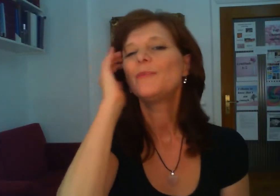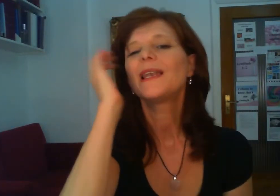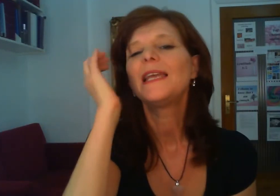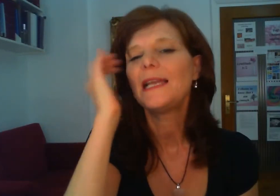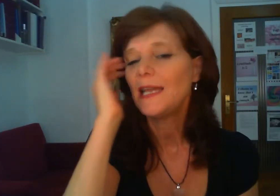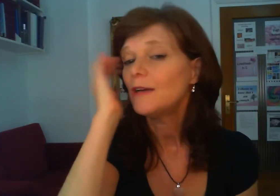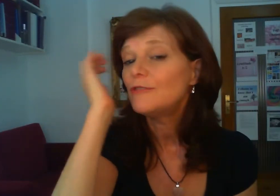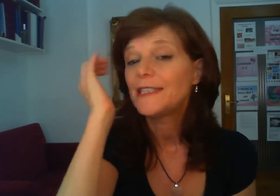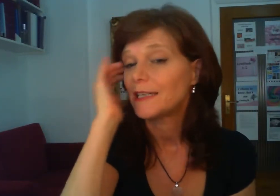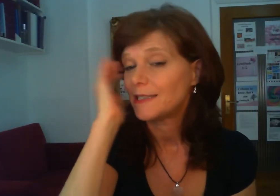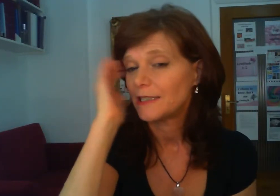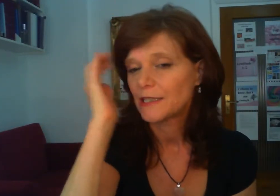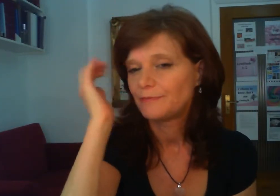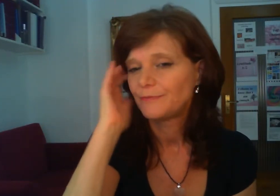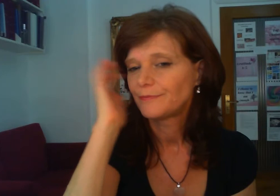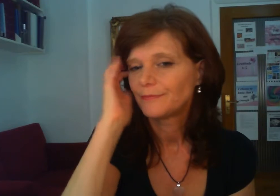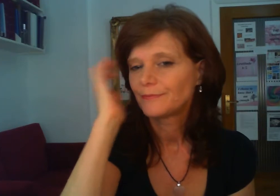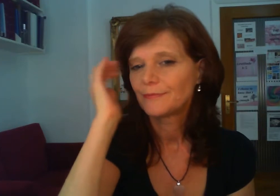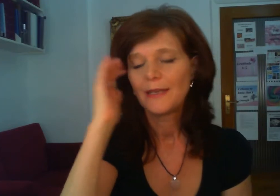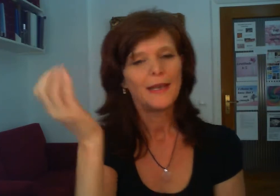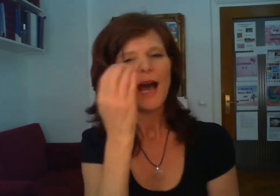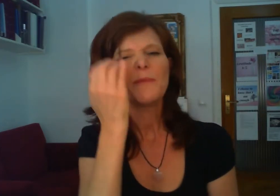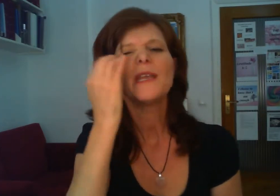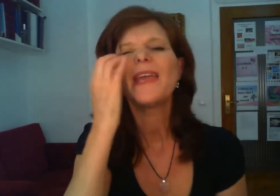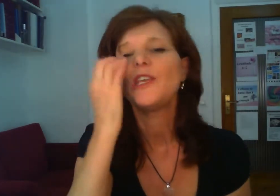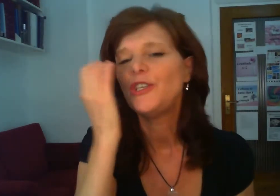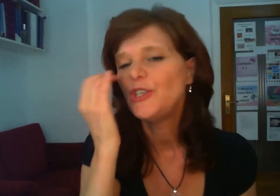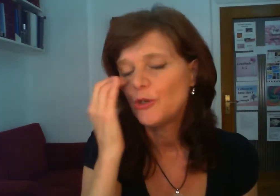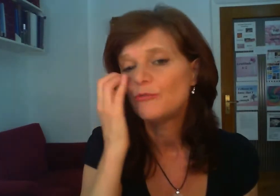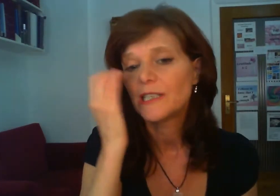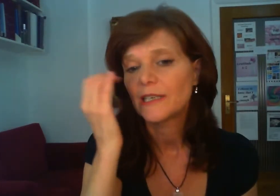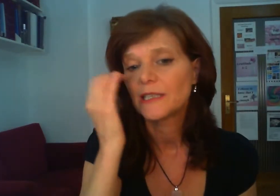completely redundant i'm going to make you redundant